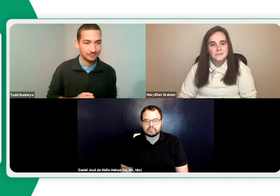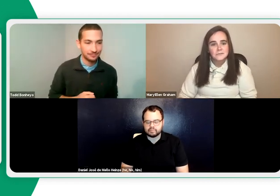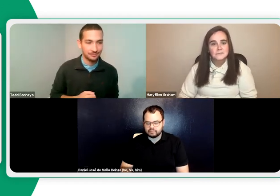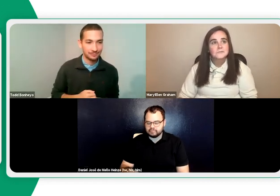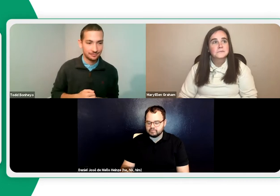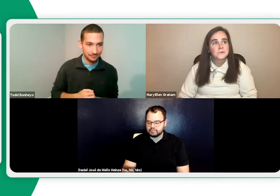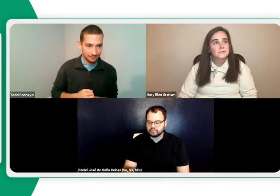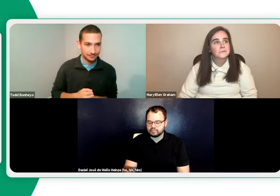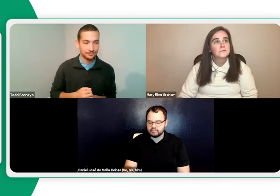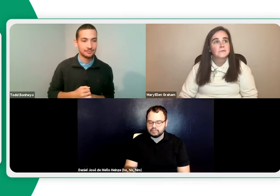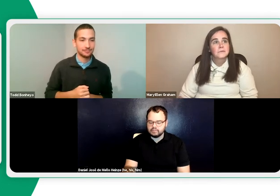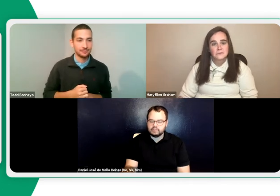question. Question three.